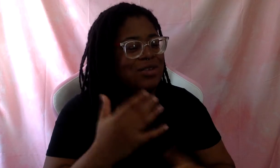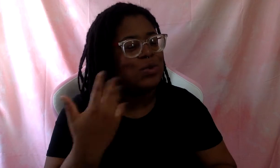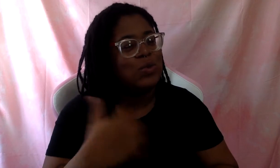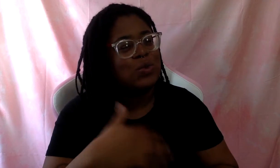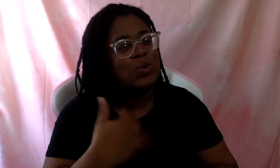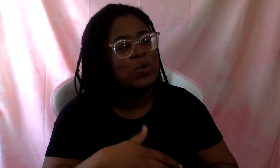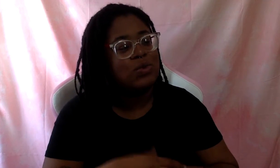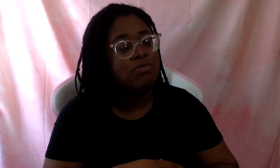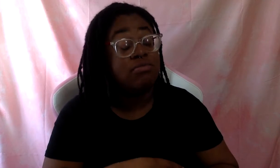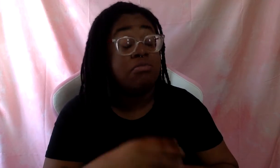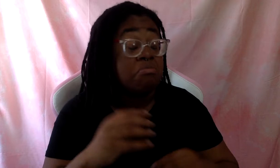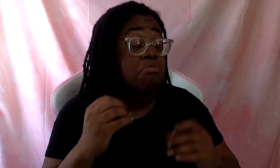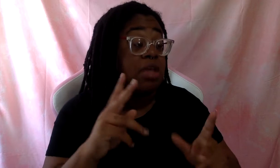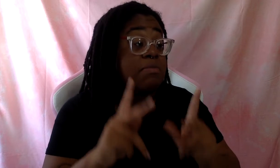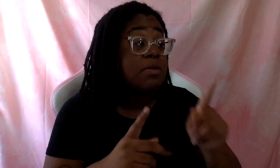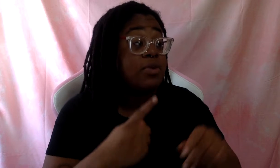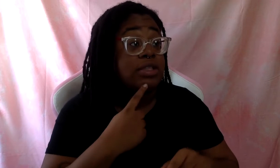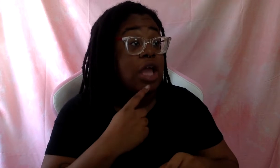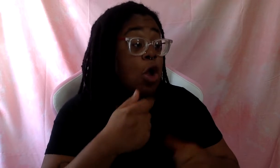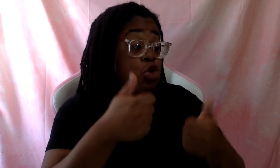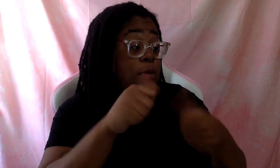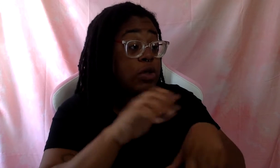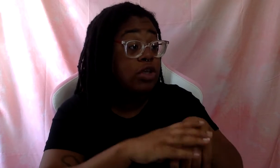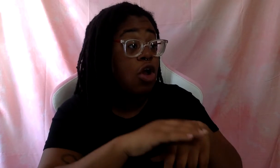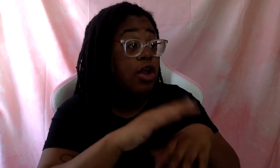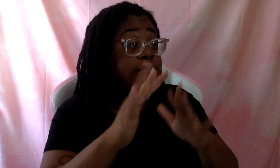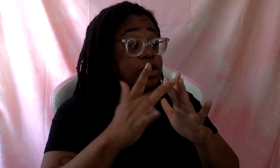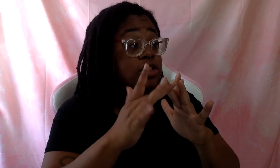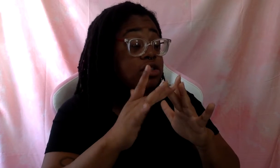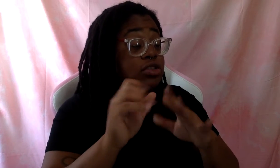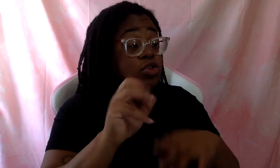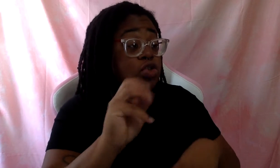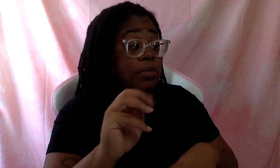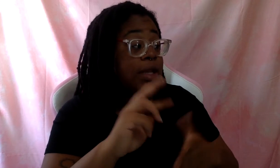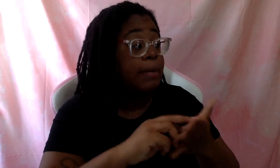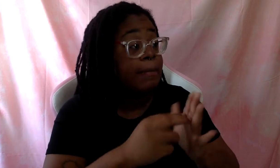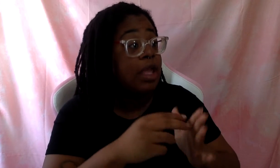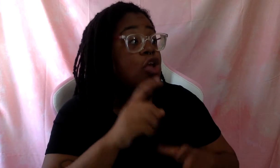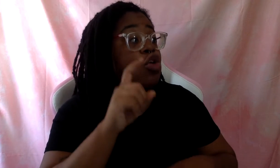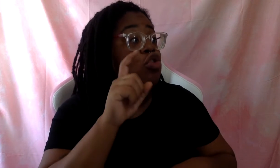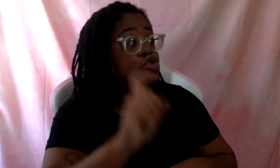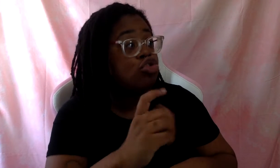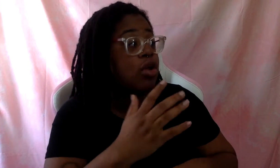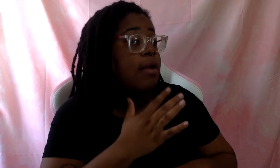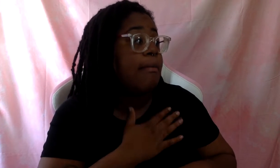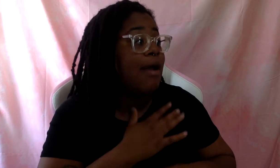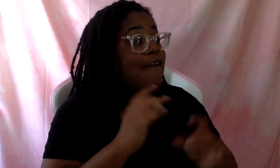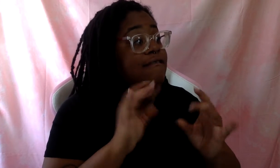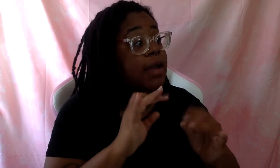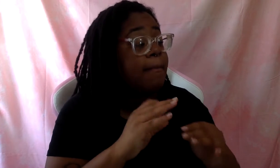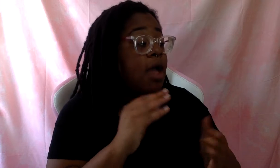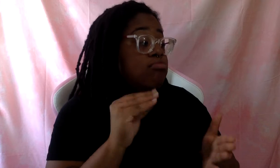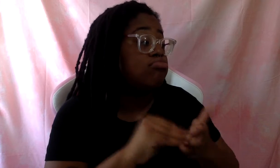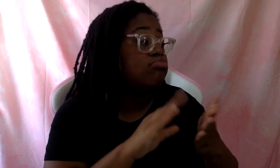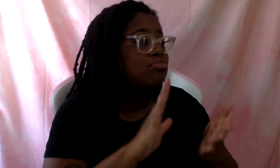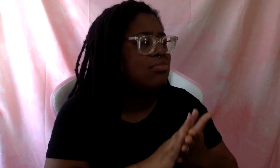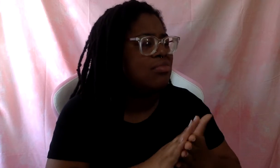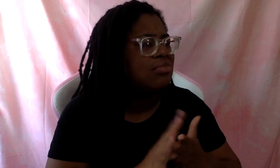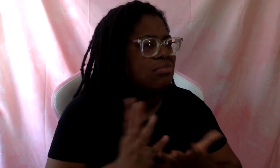it. Let me let you should want my input. You should want anybody on the planet's input. And it's giving, what's it